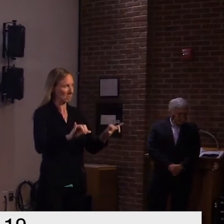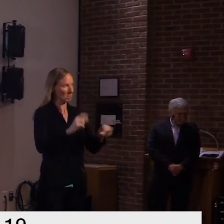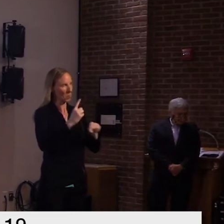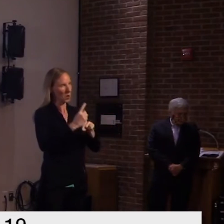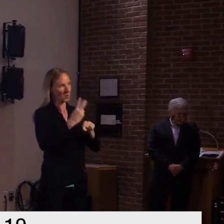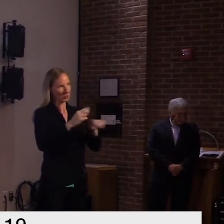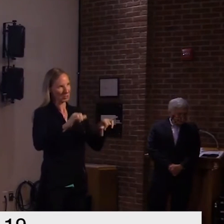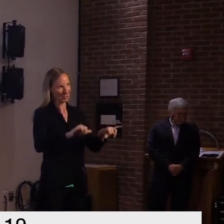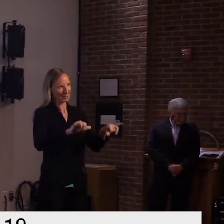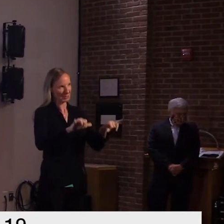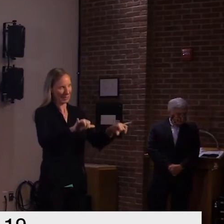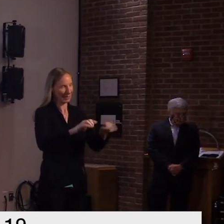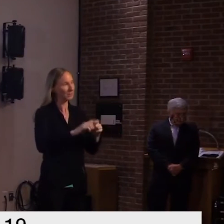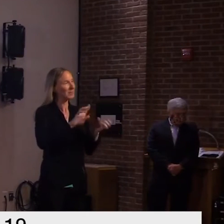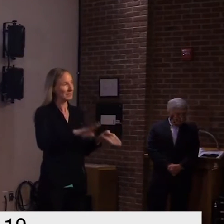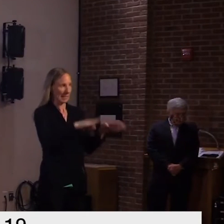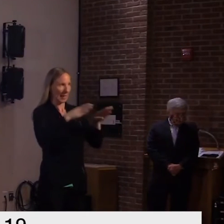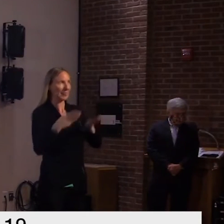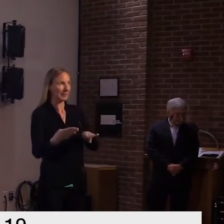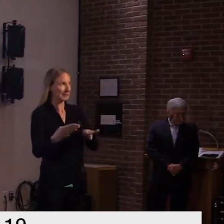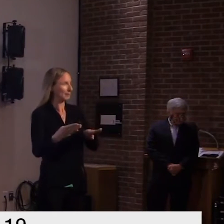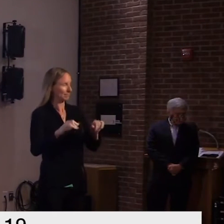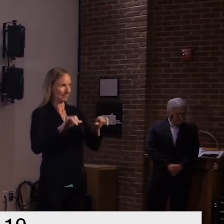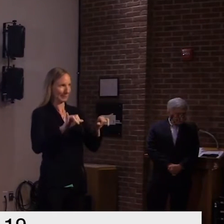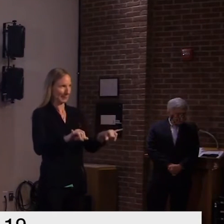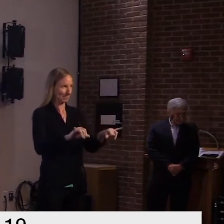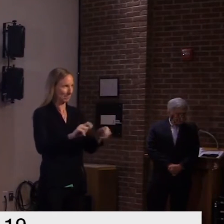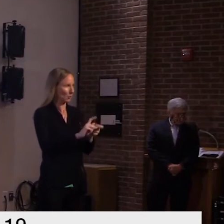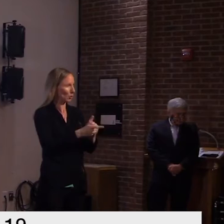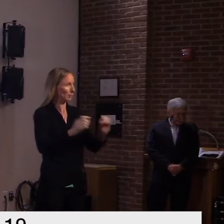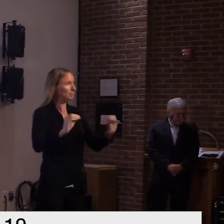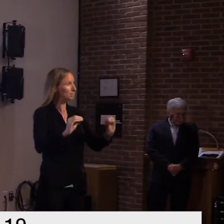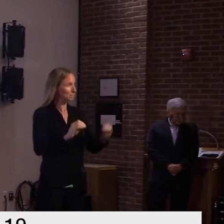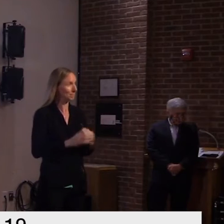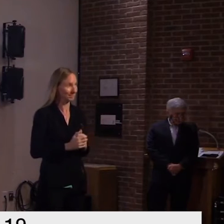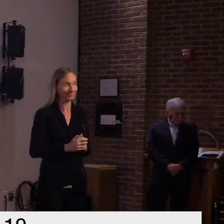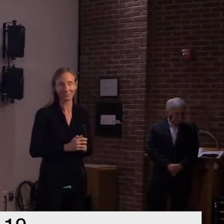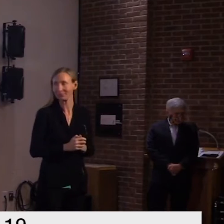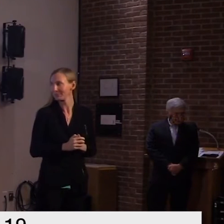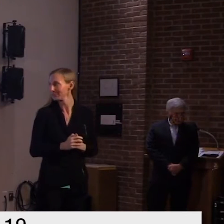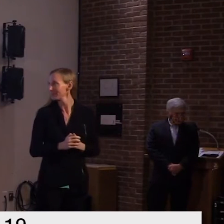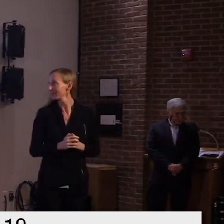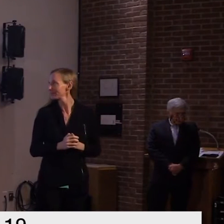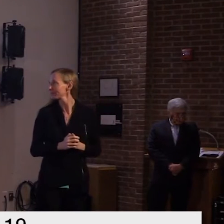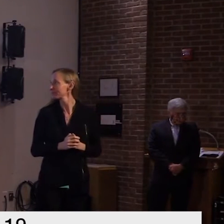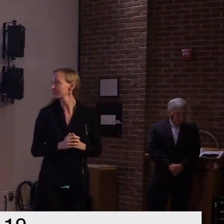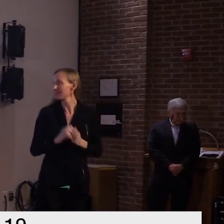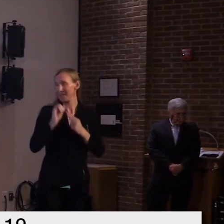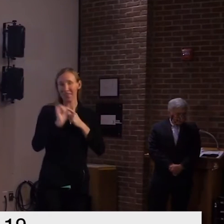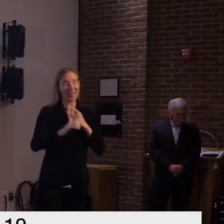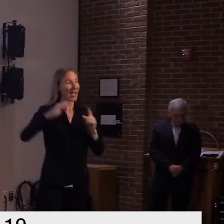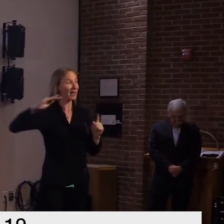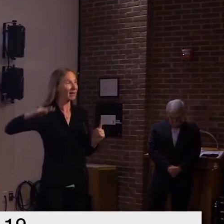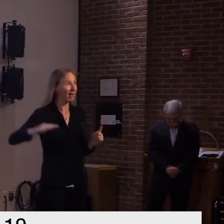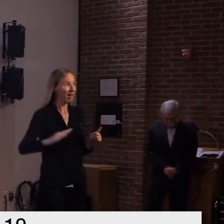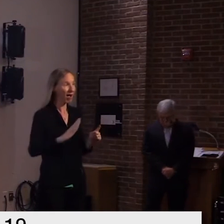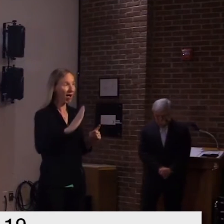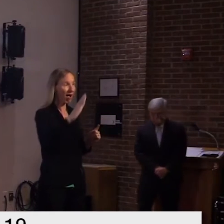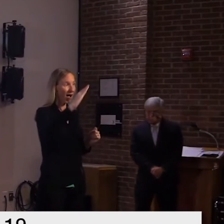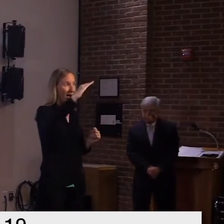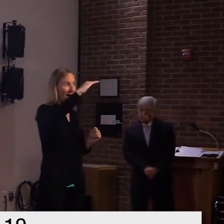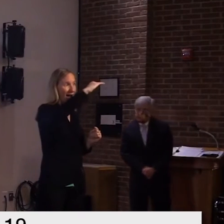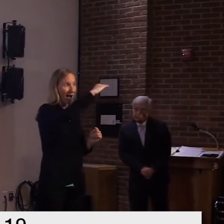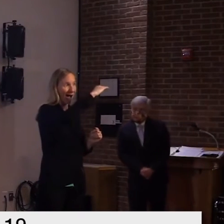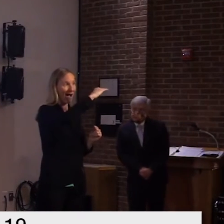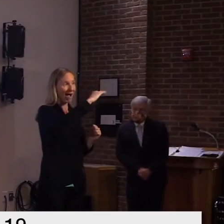a day or two and our deaths which continue to not change when we look at this i only care